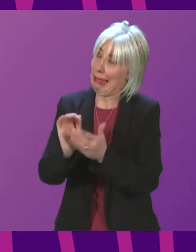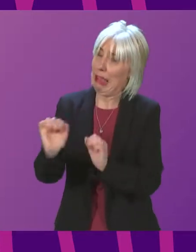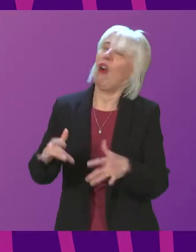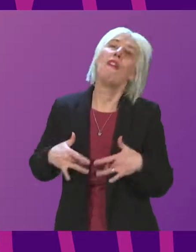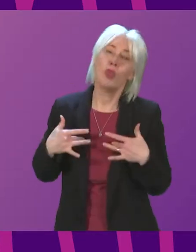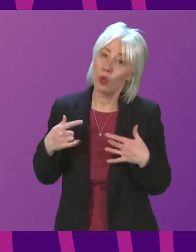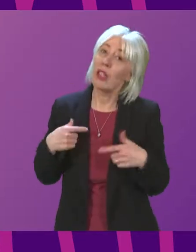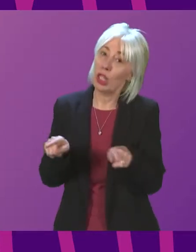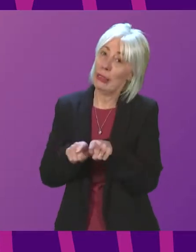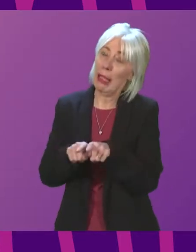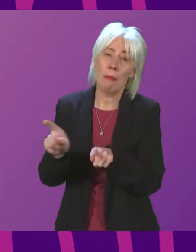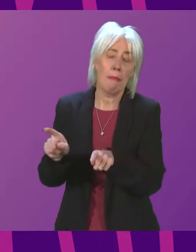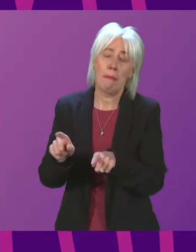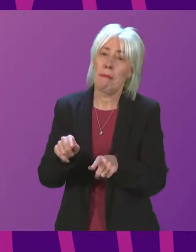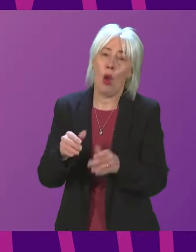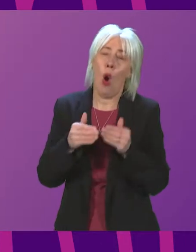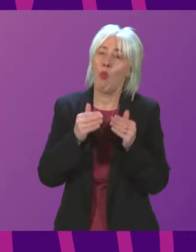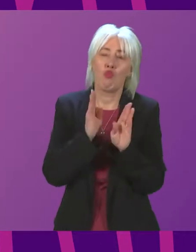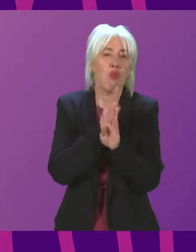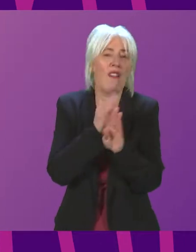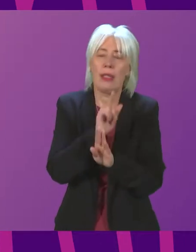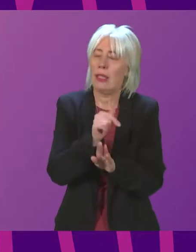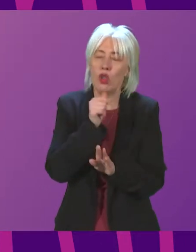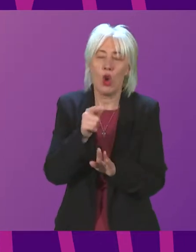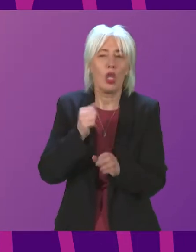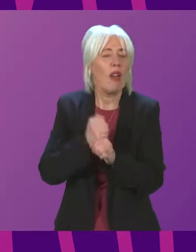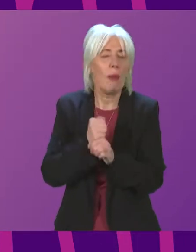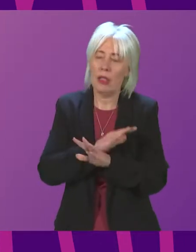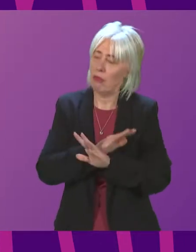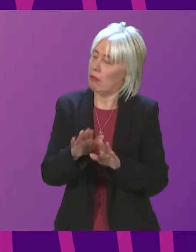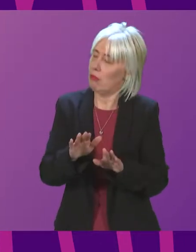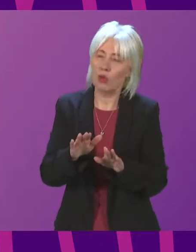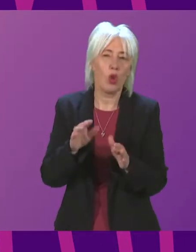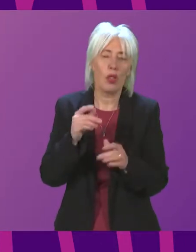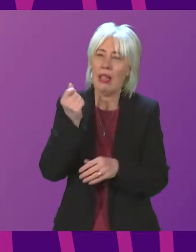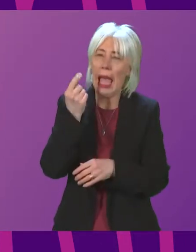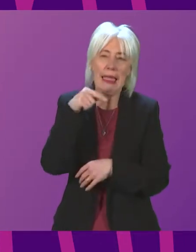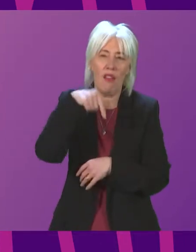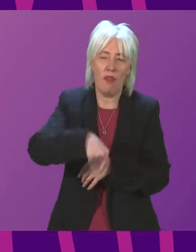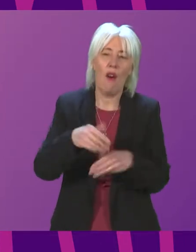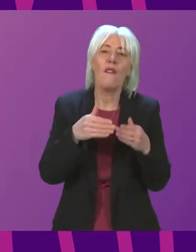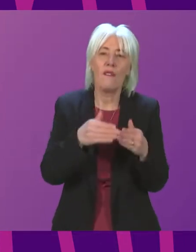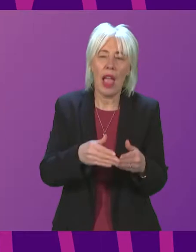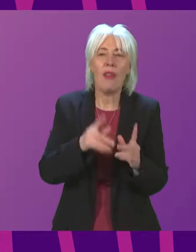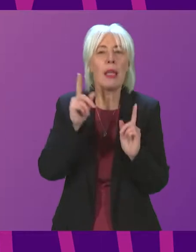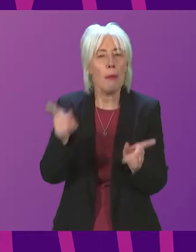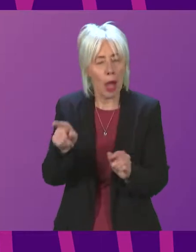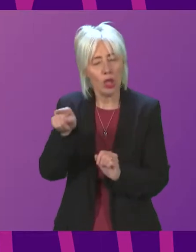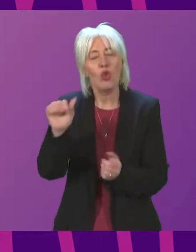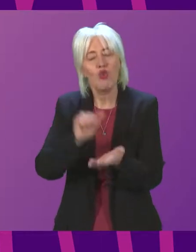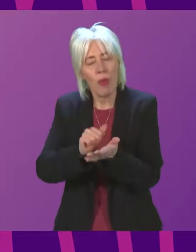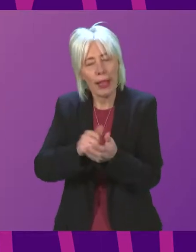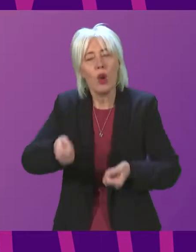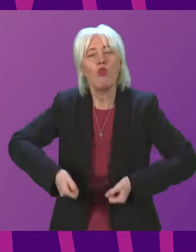which I share regarding privatisation. That is not at all on this government's agenda with regard to our ferry services. But she does raise some really serious issues.